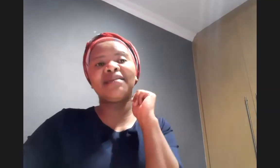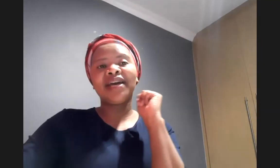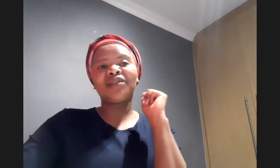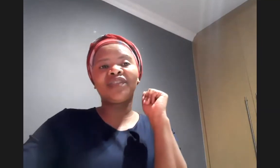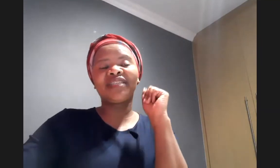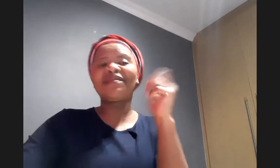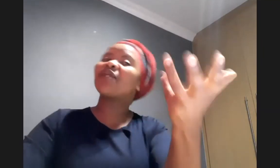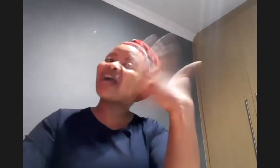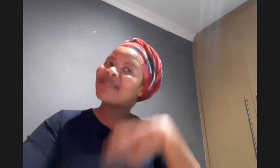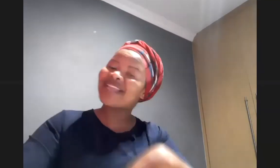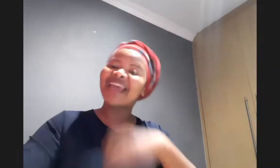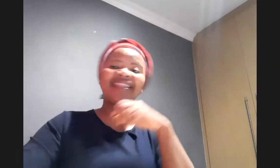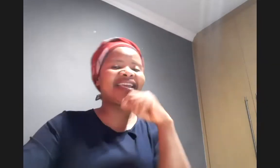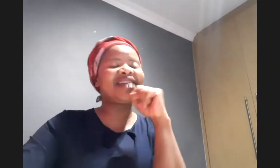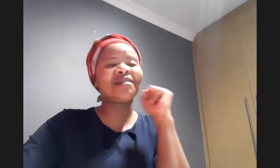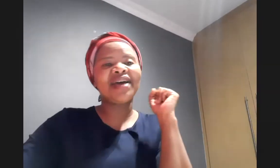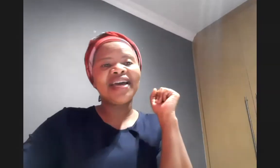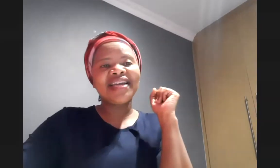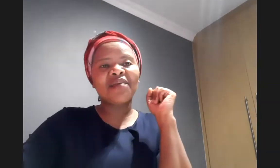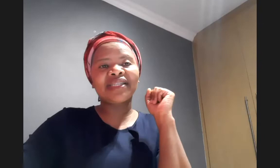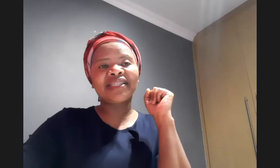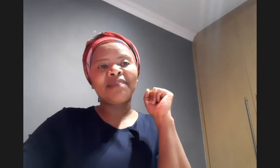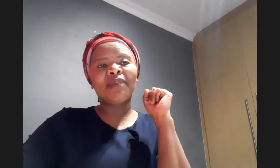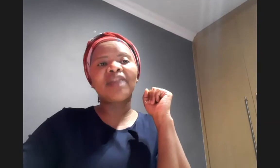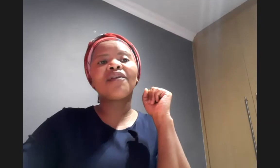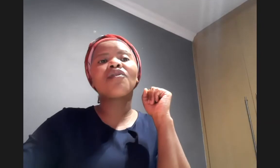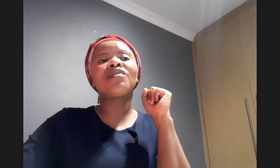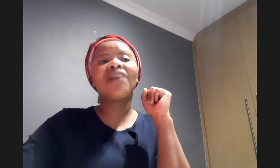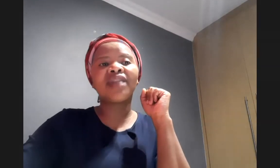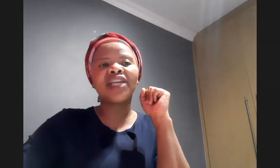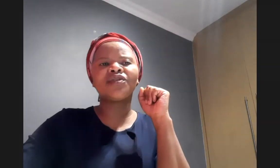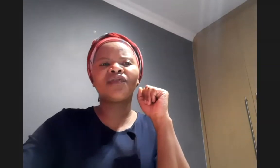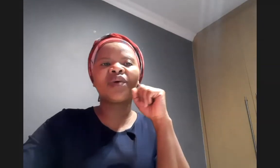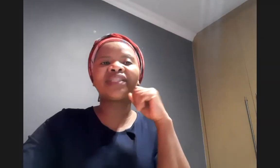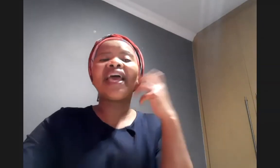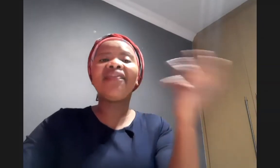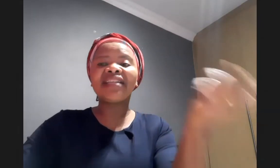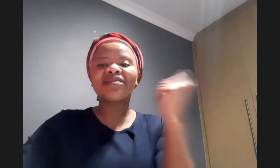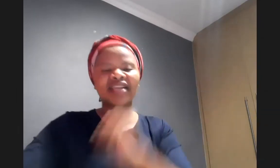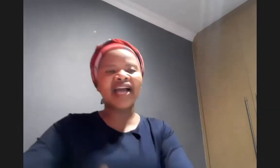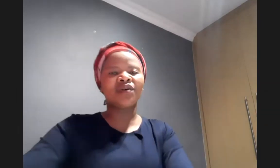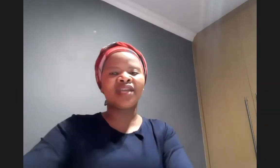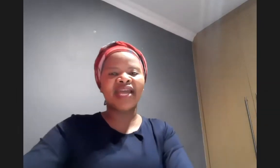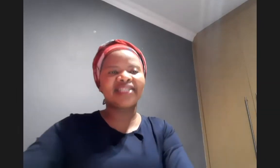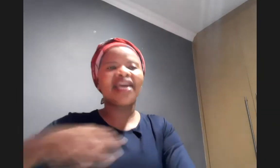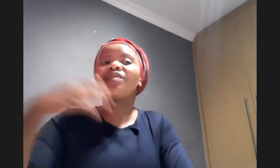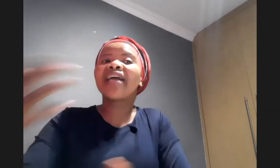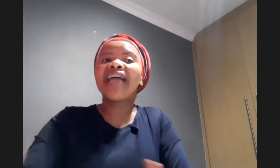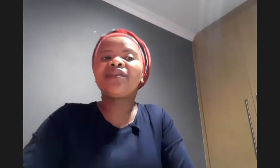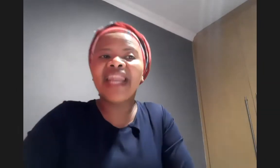to visit me so come and inherit the kingdom that was prepared for you from the foundation of the world and that's to the guys on the right to the guys on the